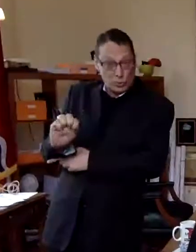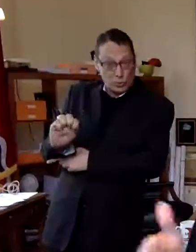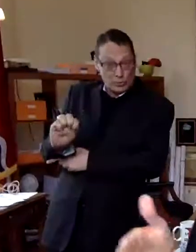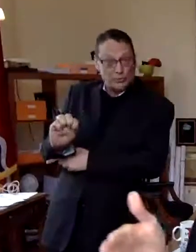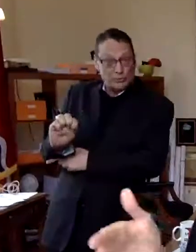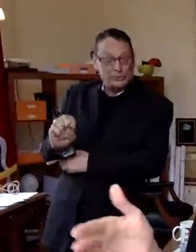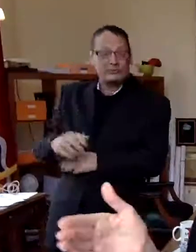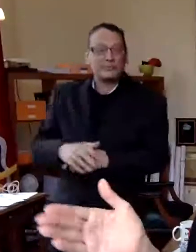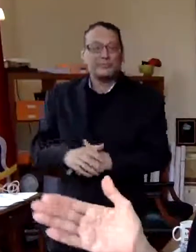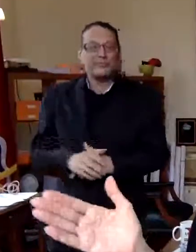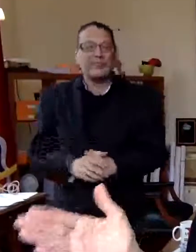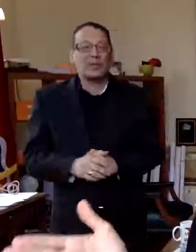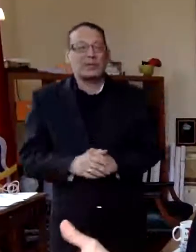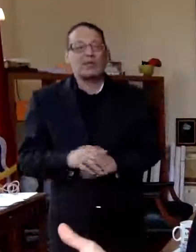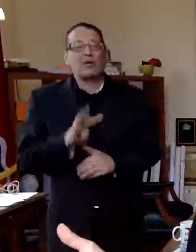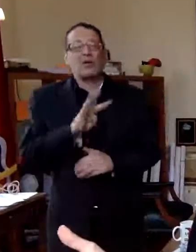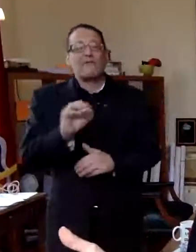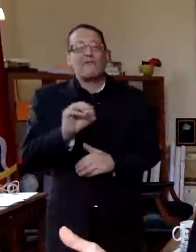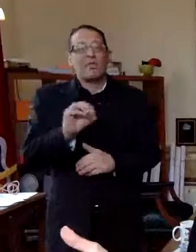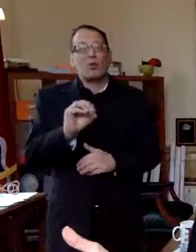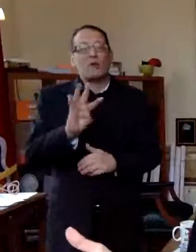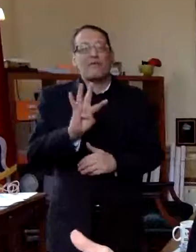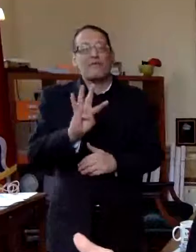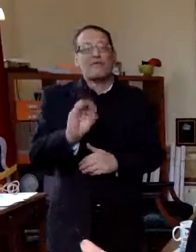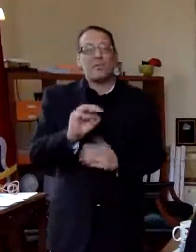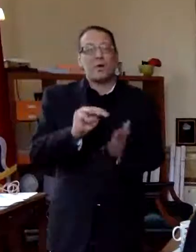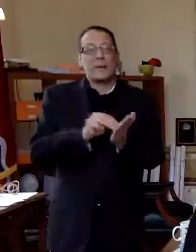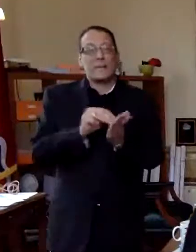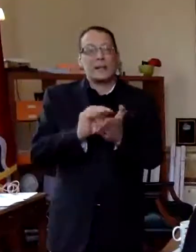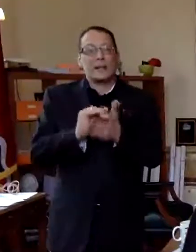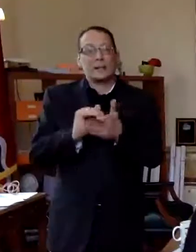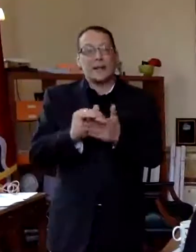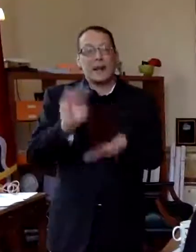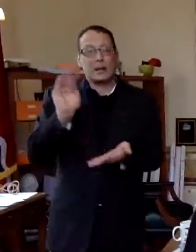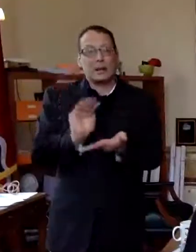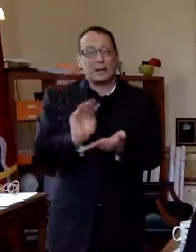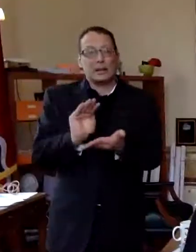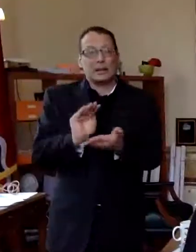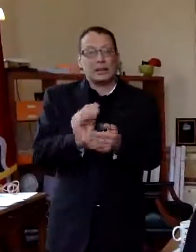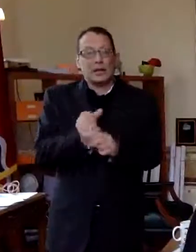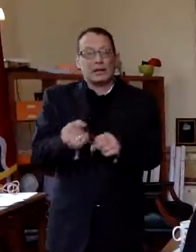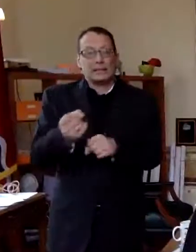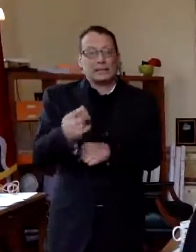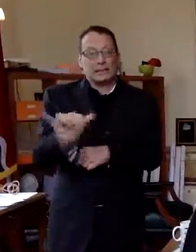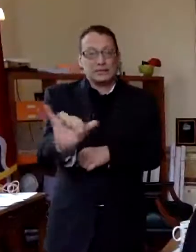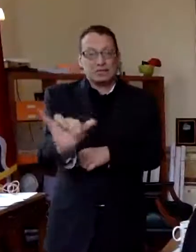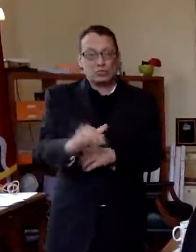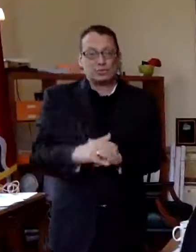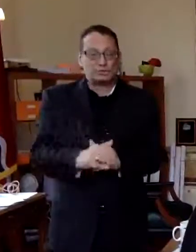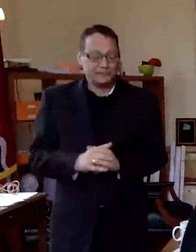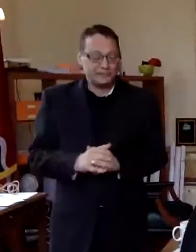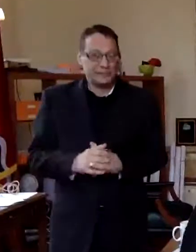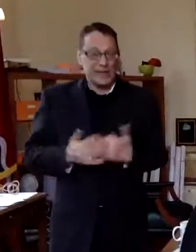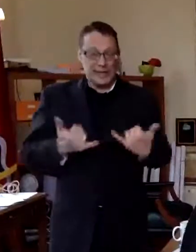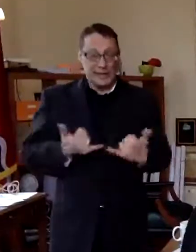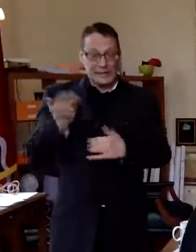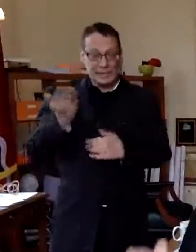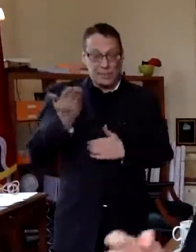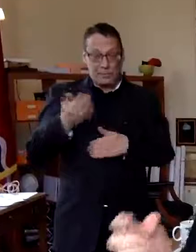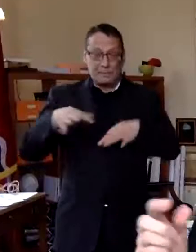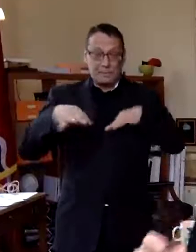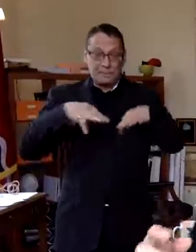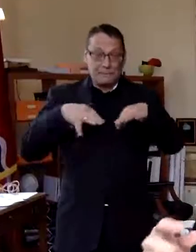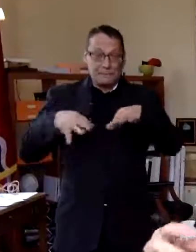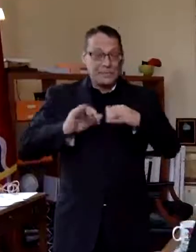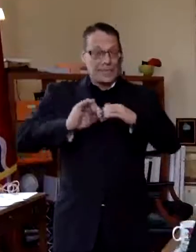we're looking at close to 40 million dollars down next year and so there's a lot of time spent in this presentation going through